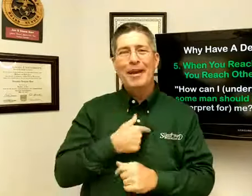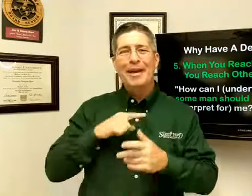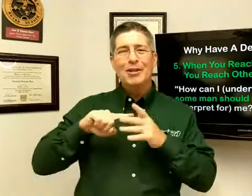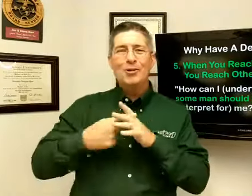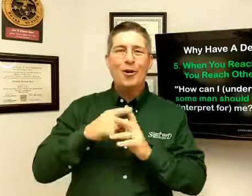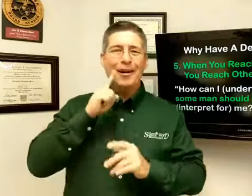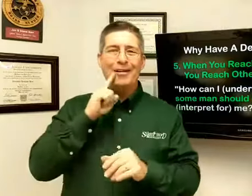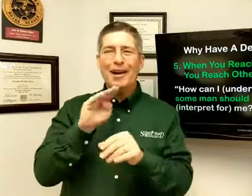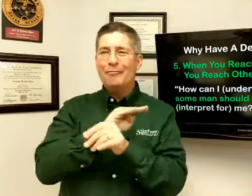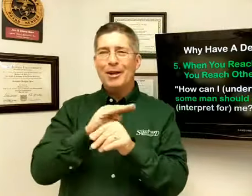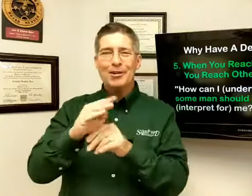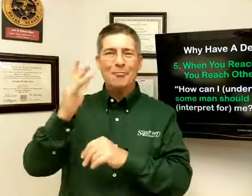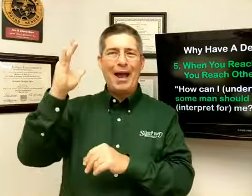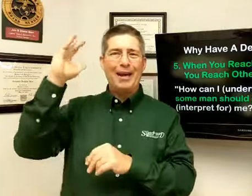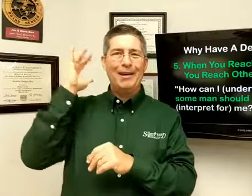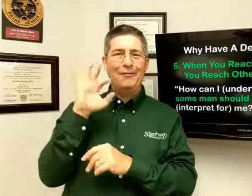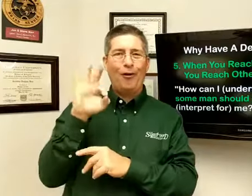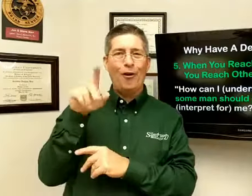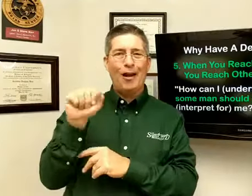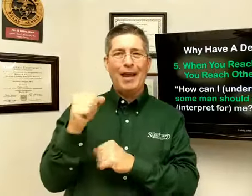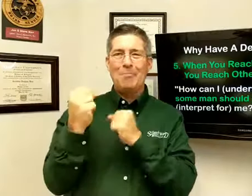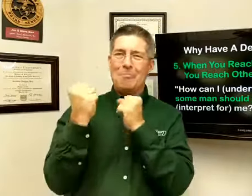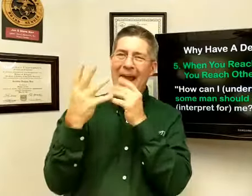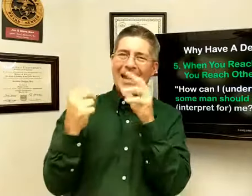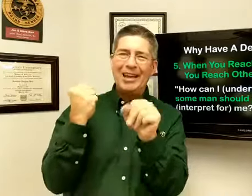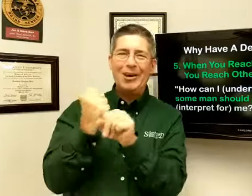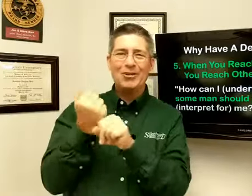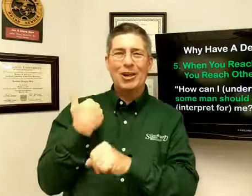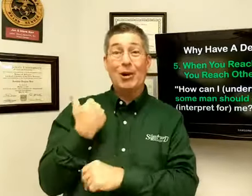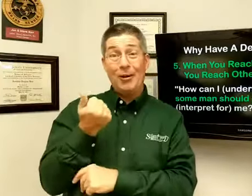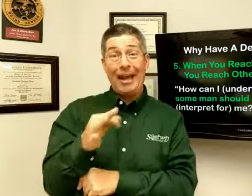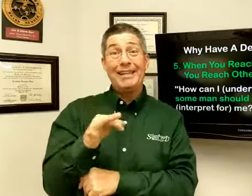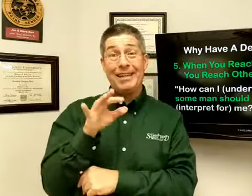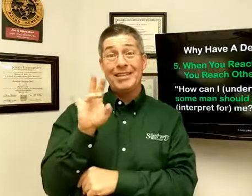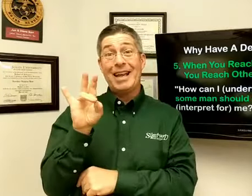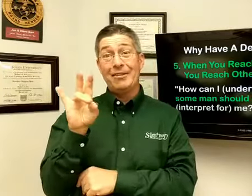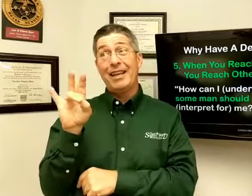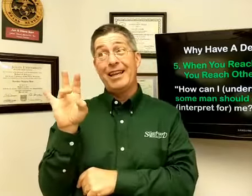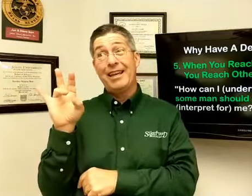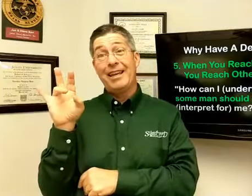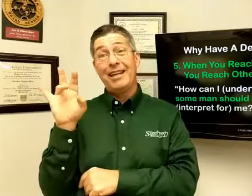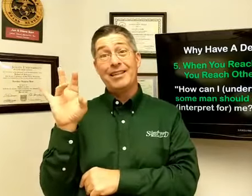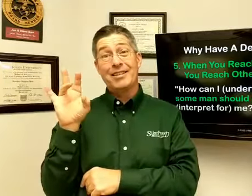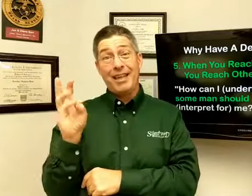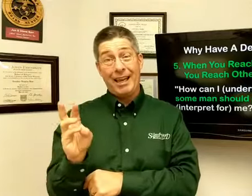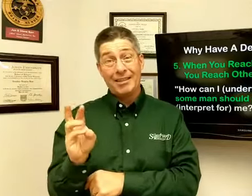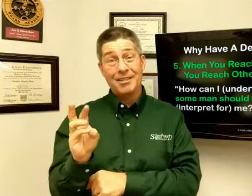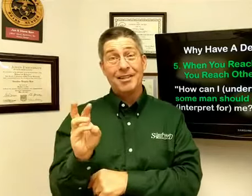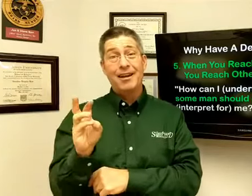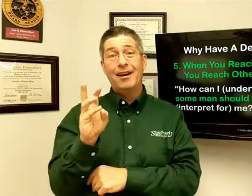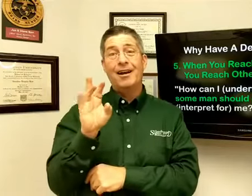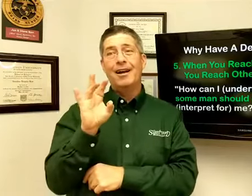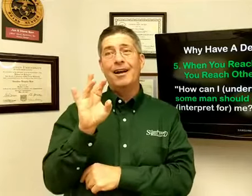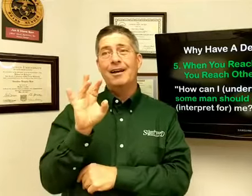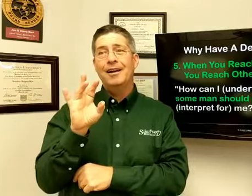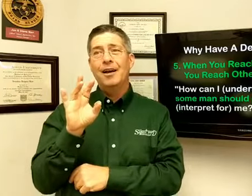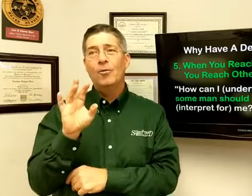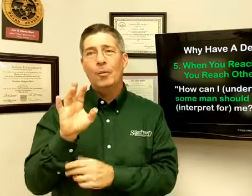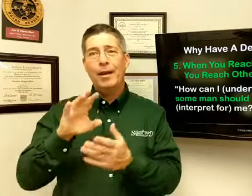started our deaf ministry back in Florida in many years ago, 1976, when we